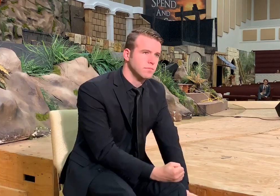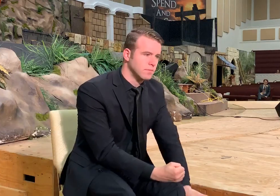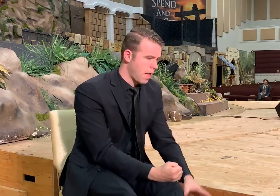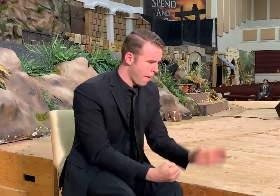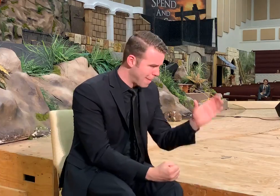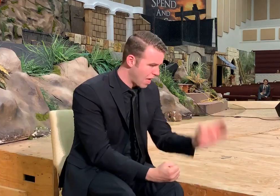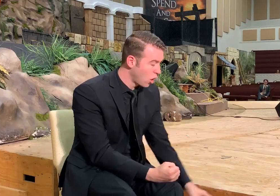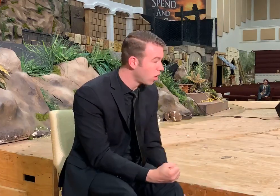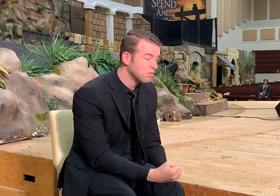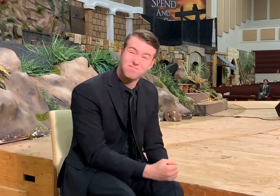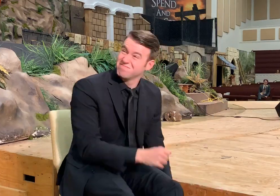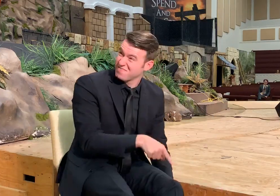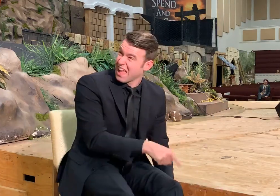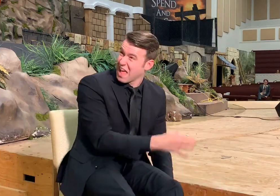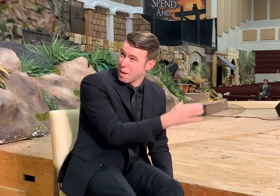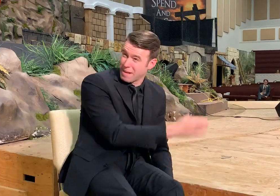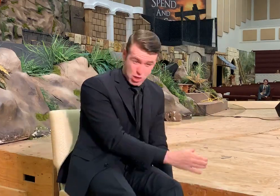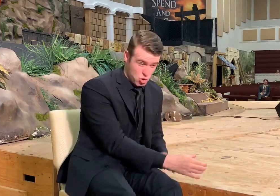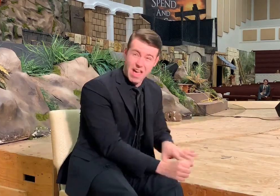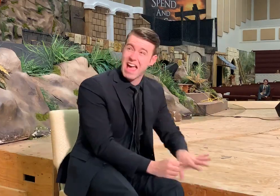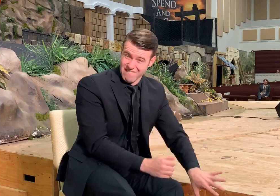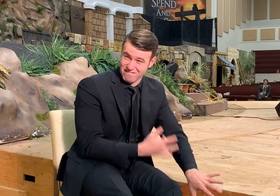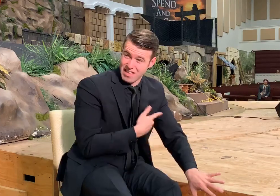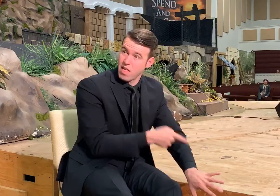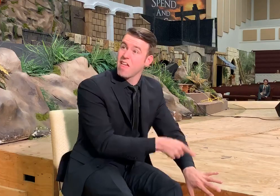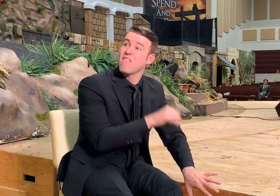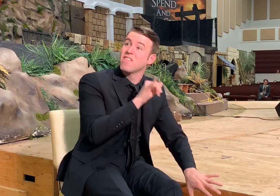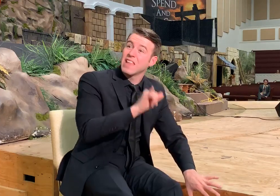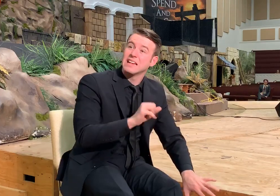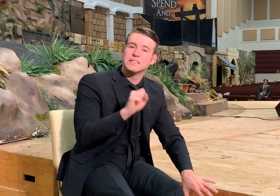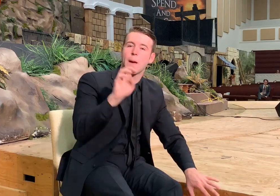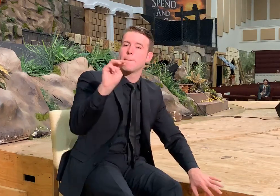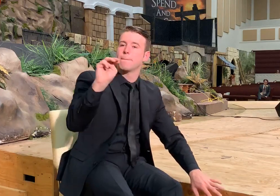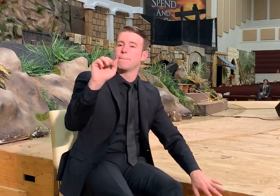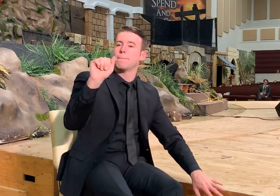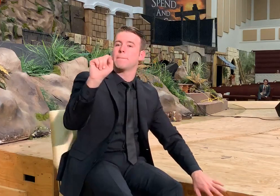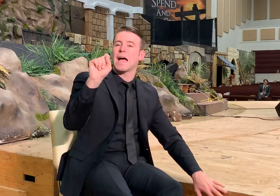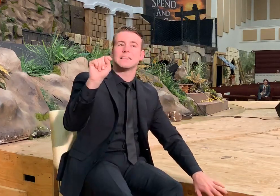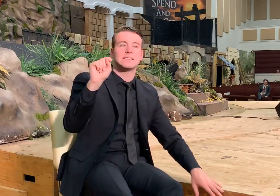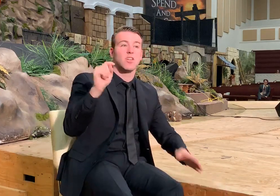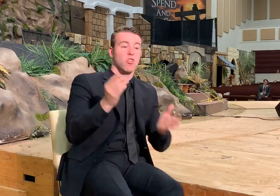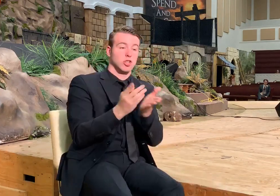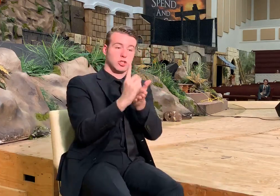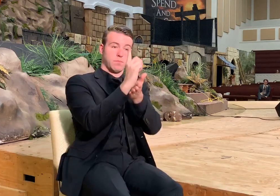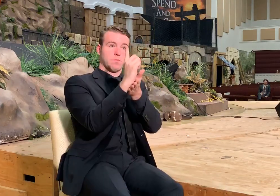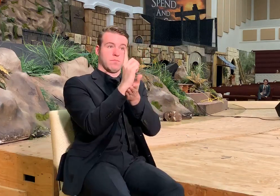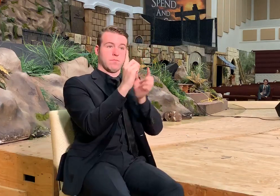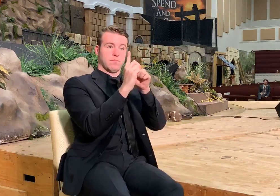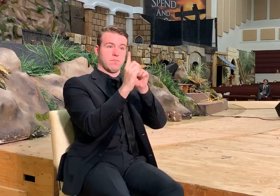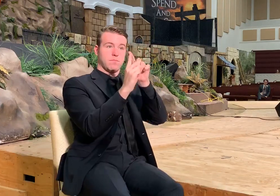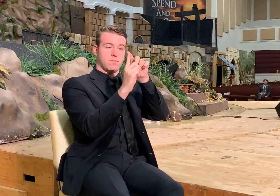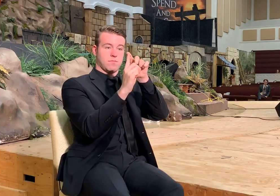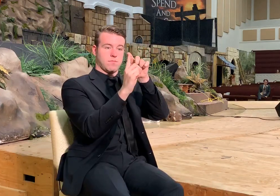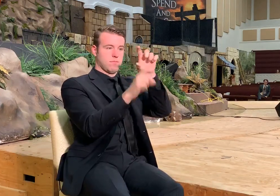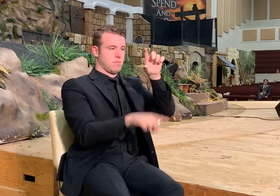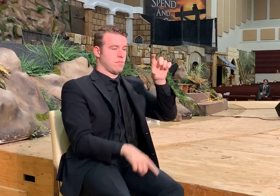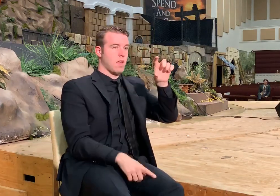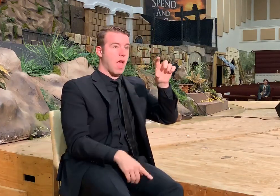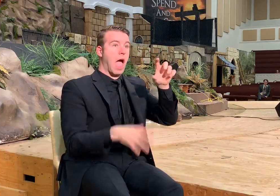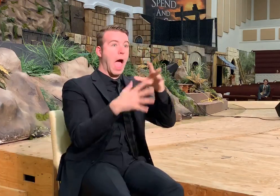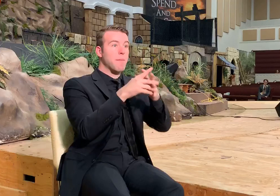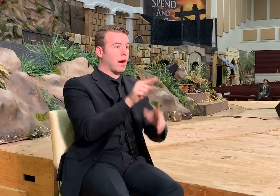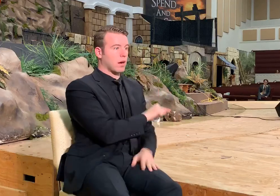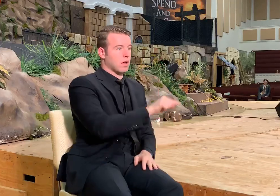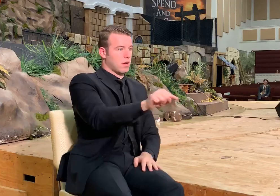bigger pillar. She said, that pillar is the mast from the ship that brought him back and forth from America.